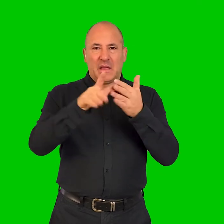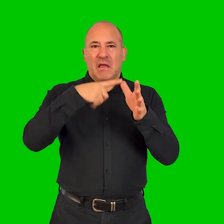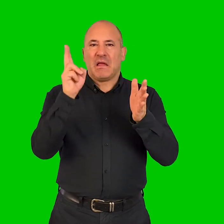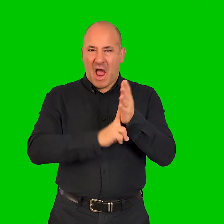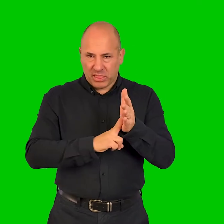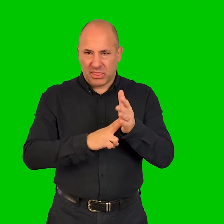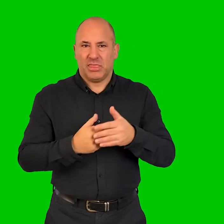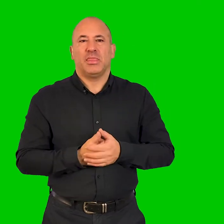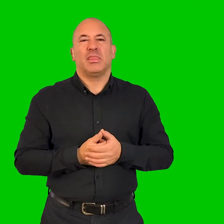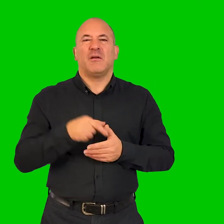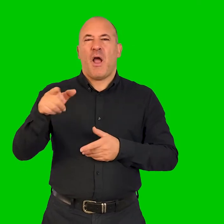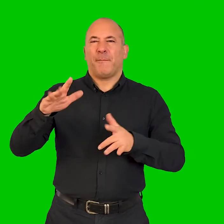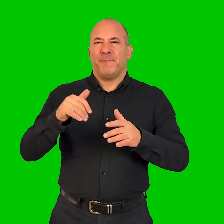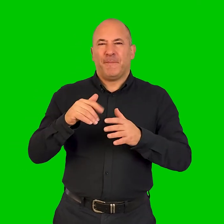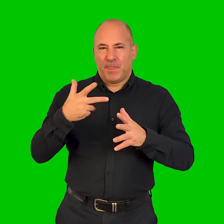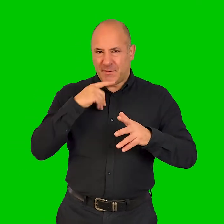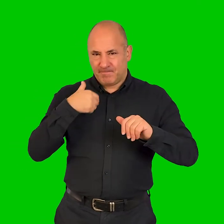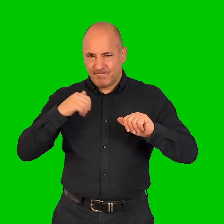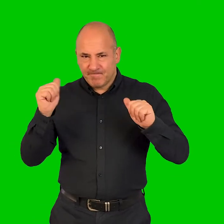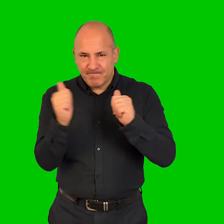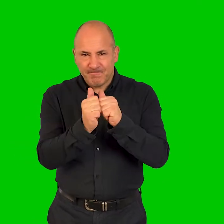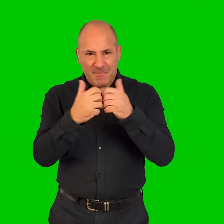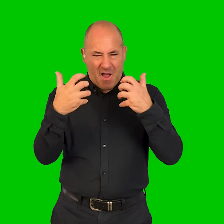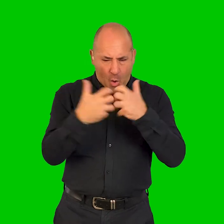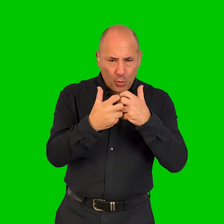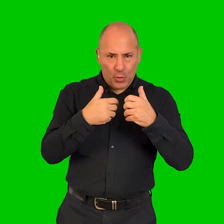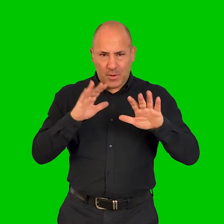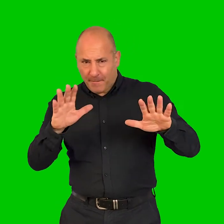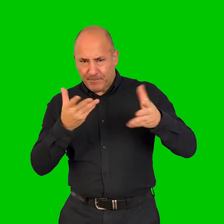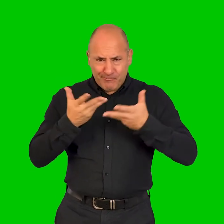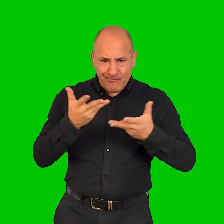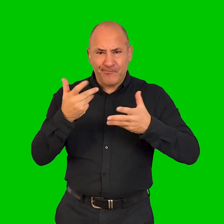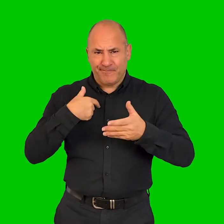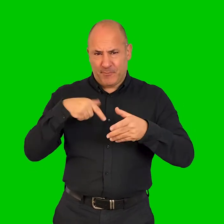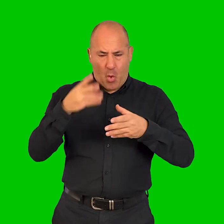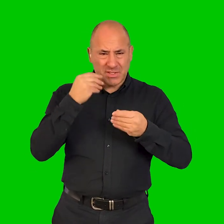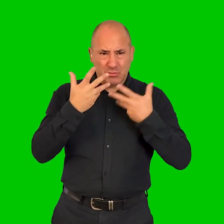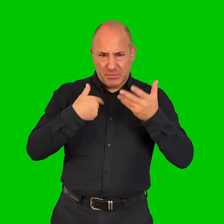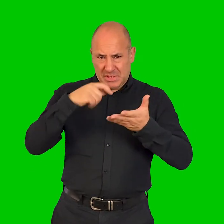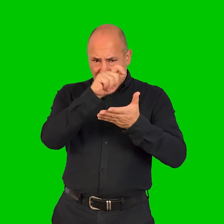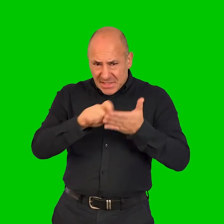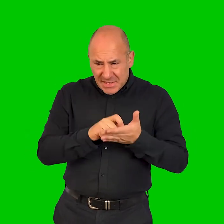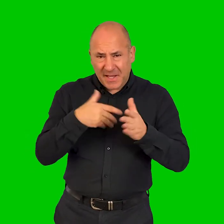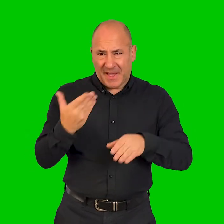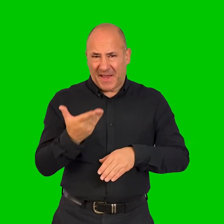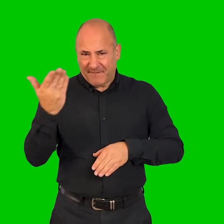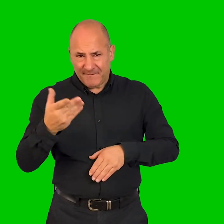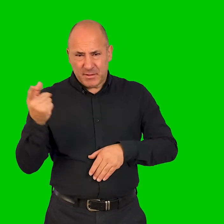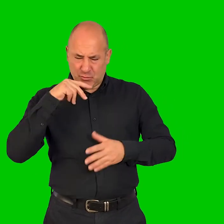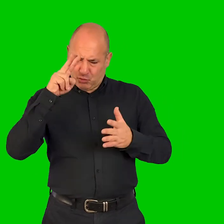we kind of set out how we would do it, that I would kind of write this audio description, and then give it to her, and